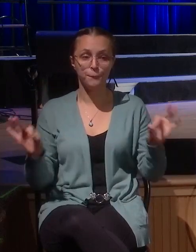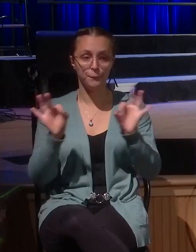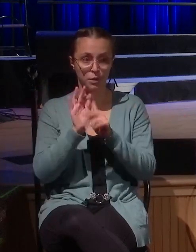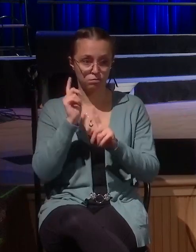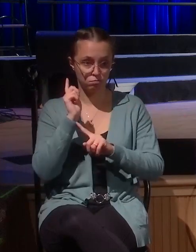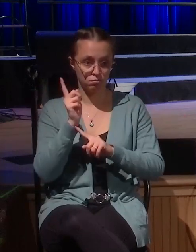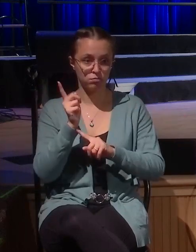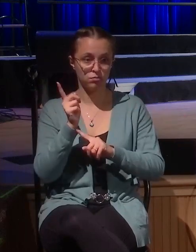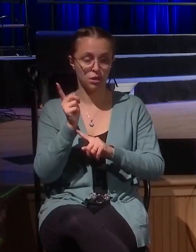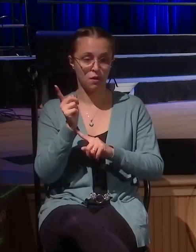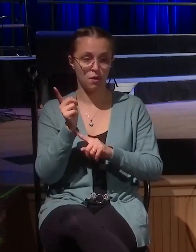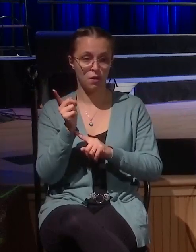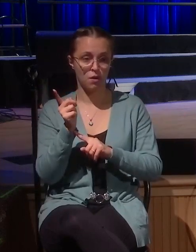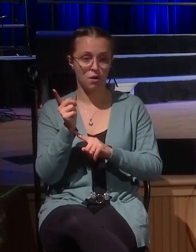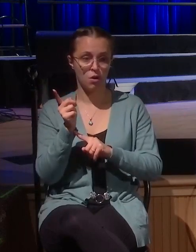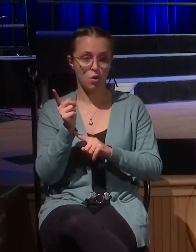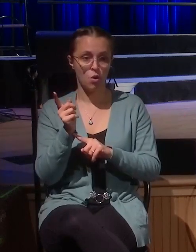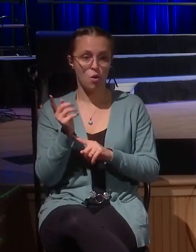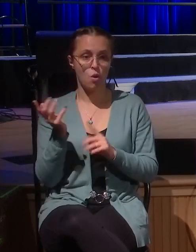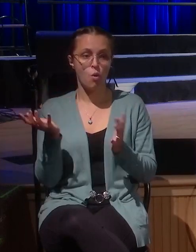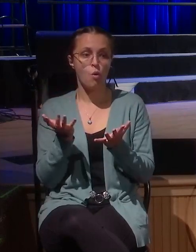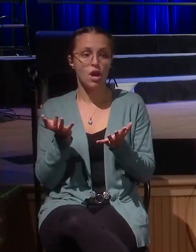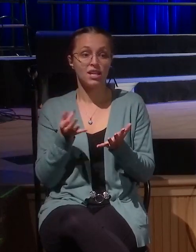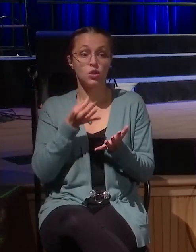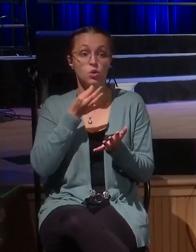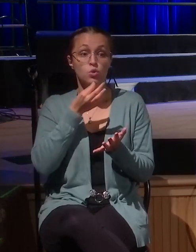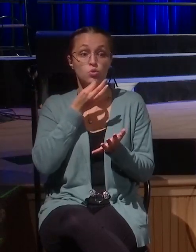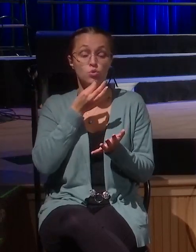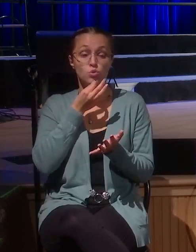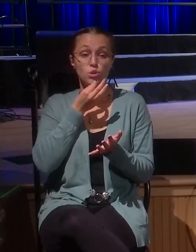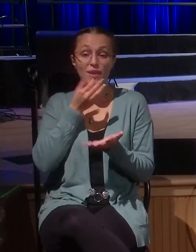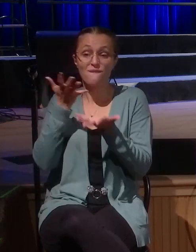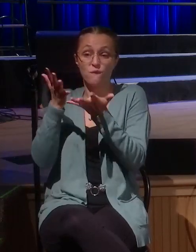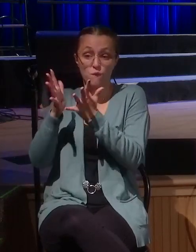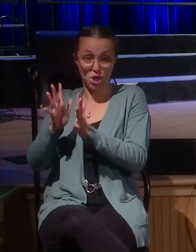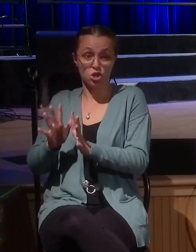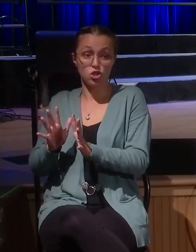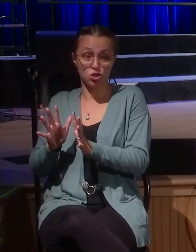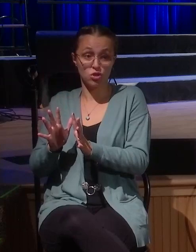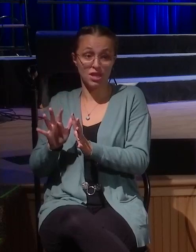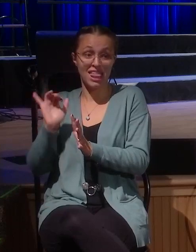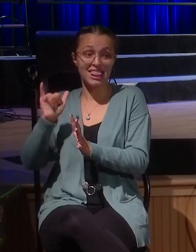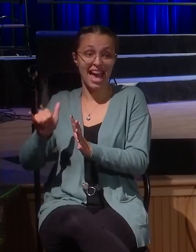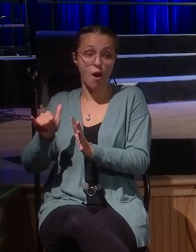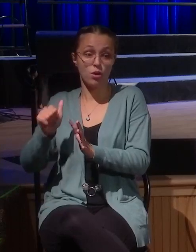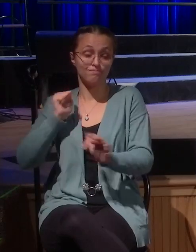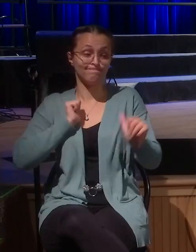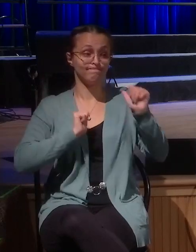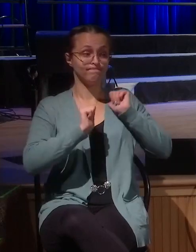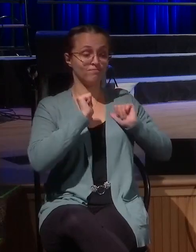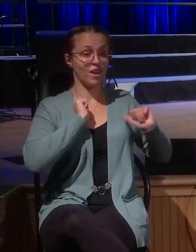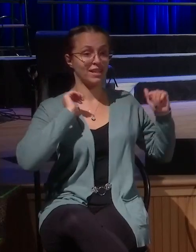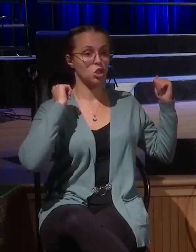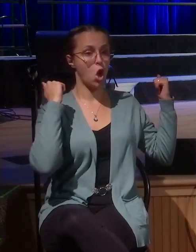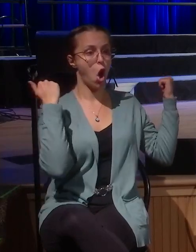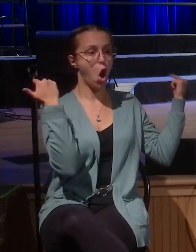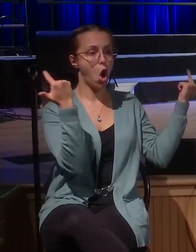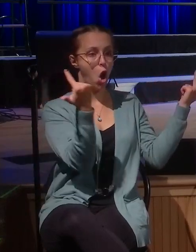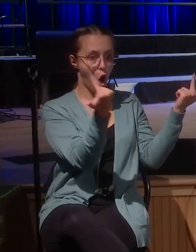What I'm about to accomplish has consequences for every person. He doesn't want them to miss it. So the question is this.